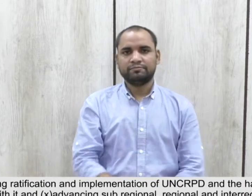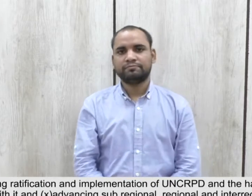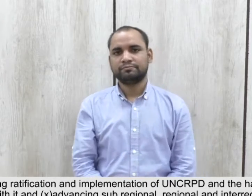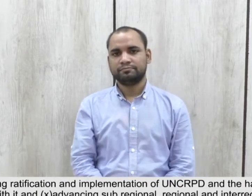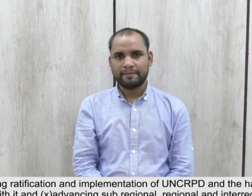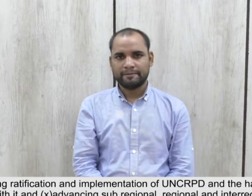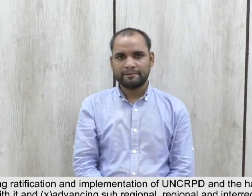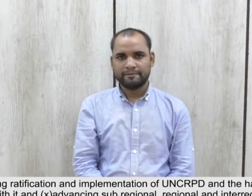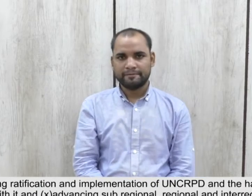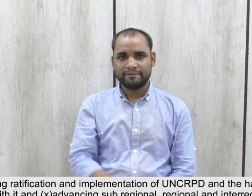Ten,